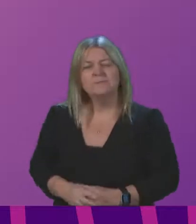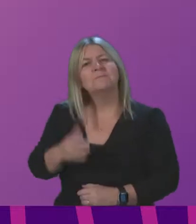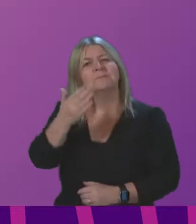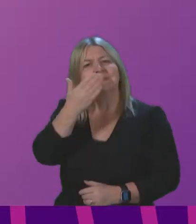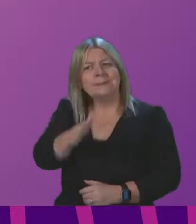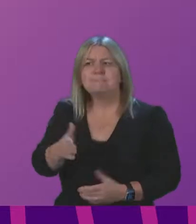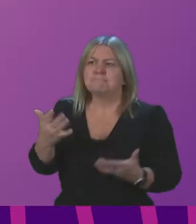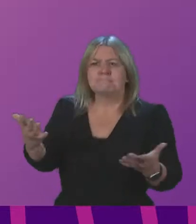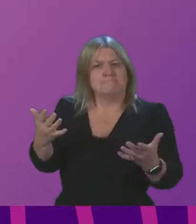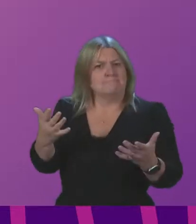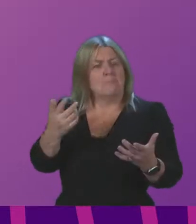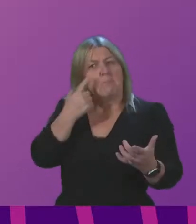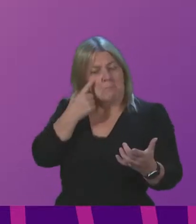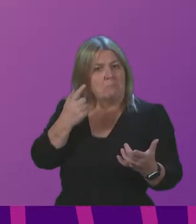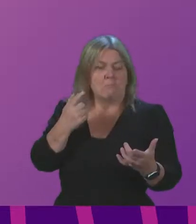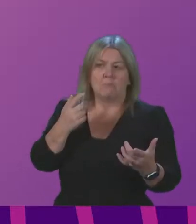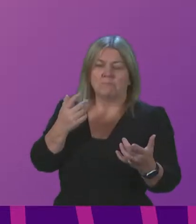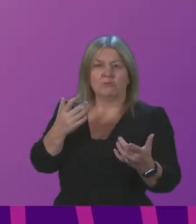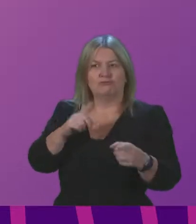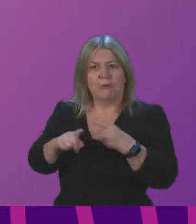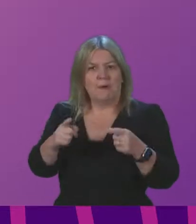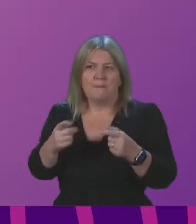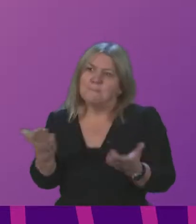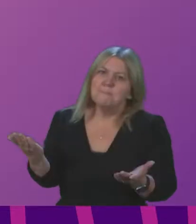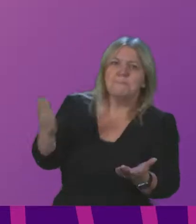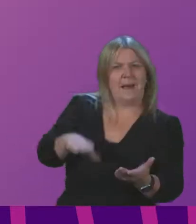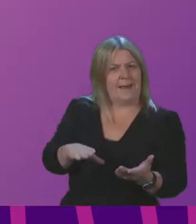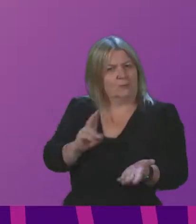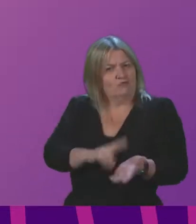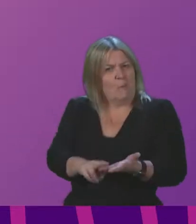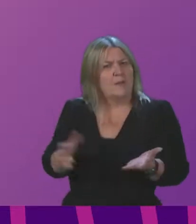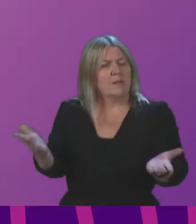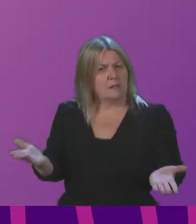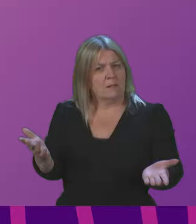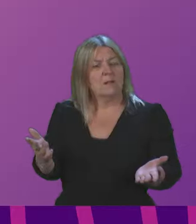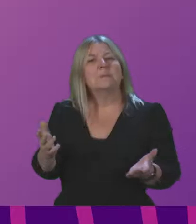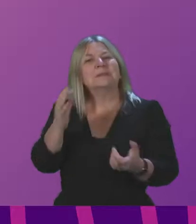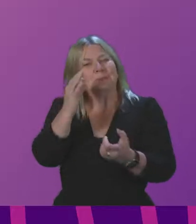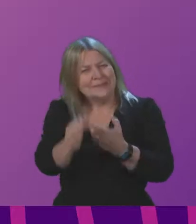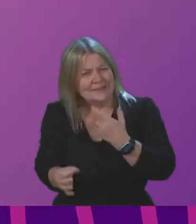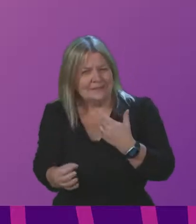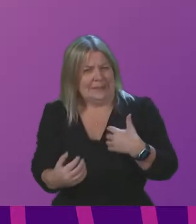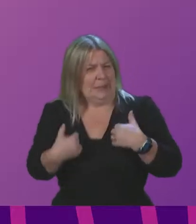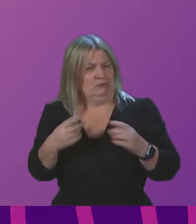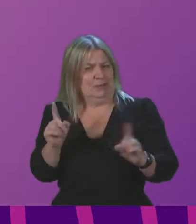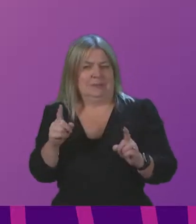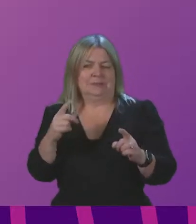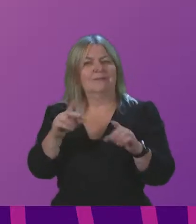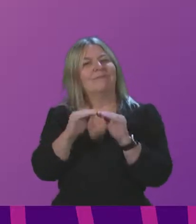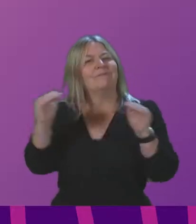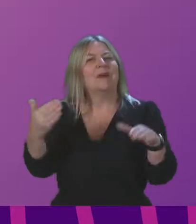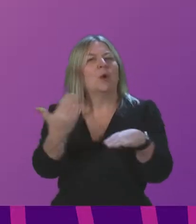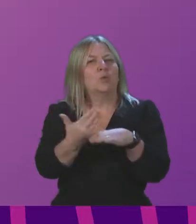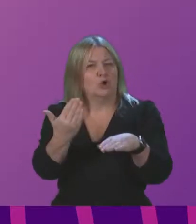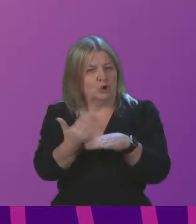to challenge and reset what we do and how we do it. Of particular interest to the economy is the fair work agenda. The pandemic has